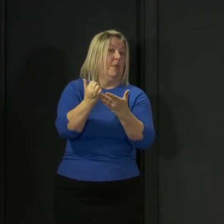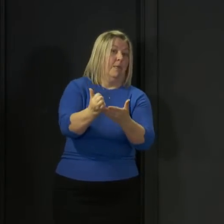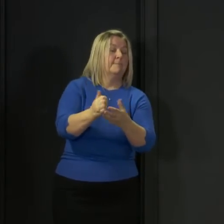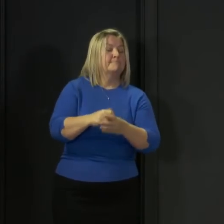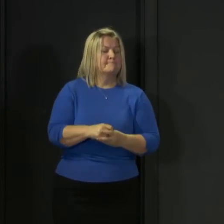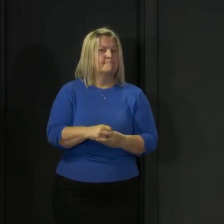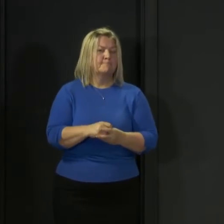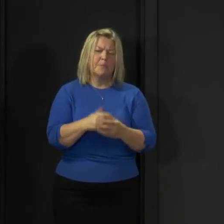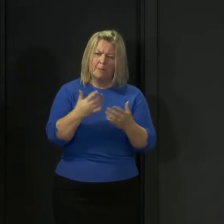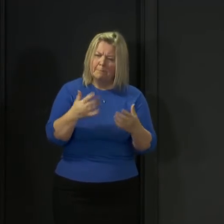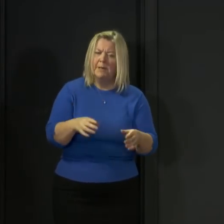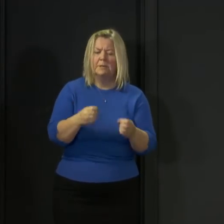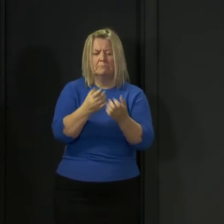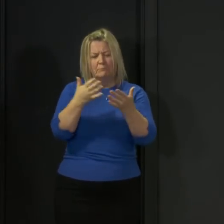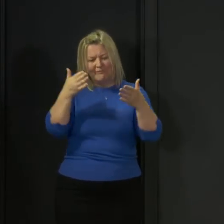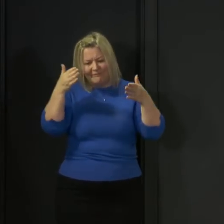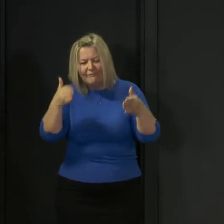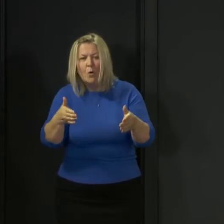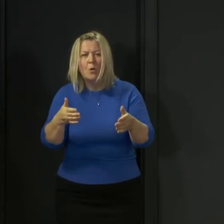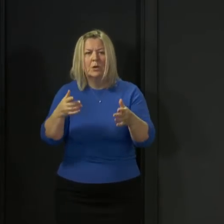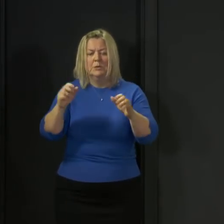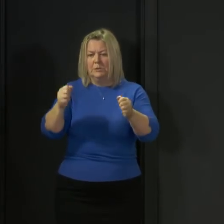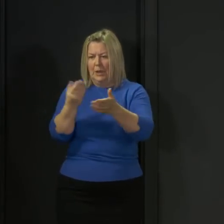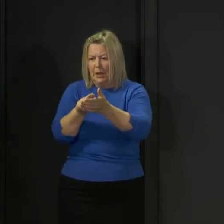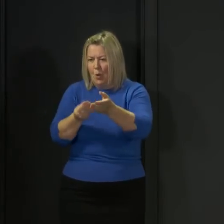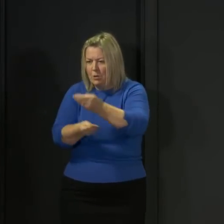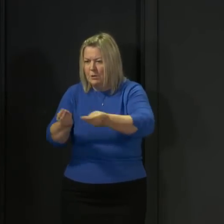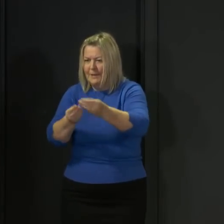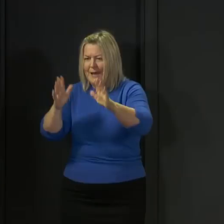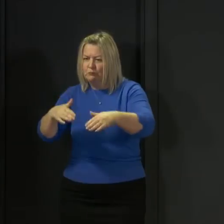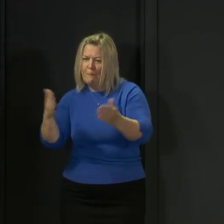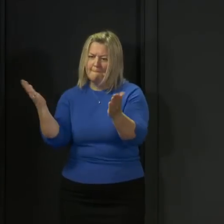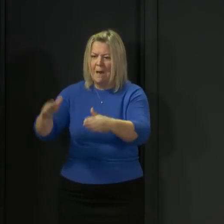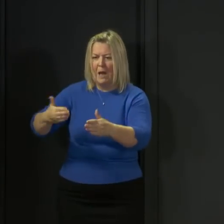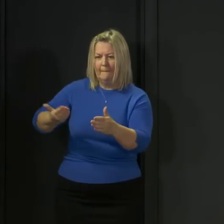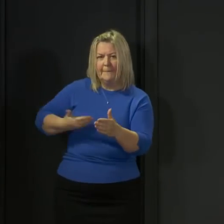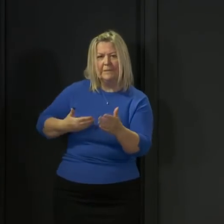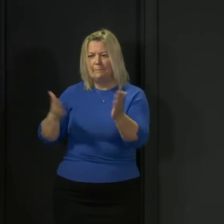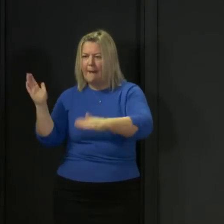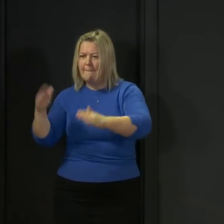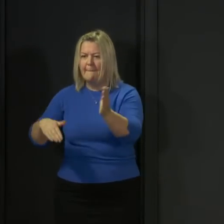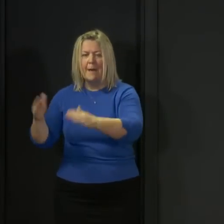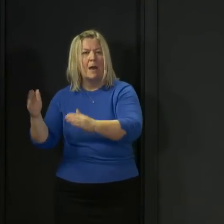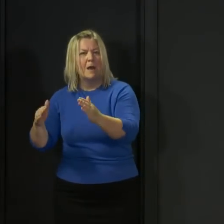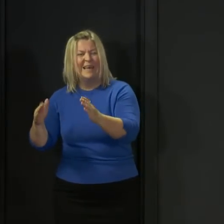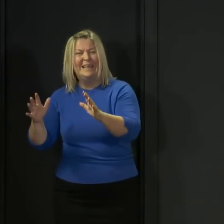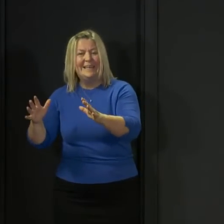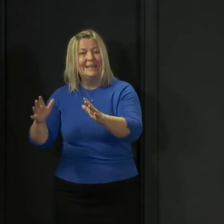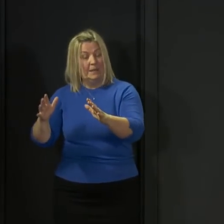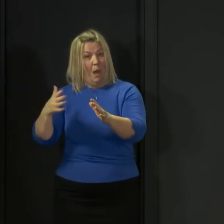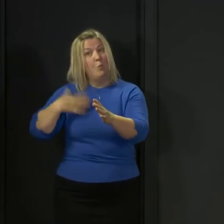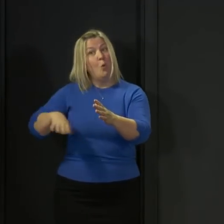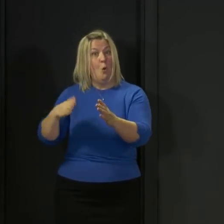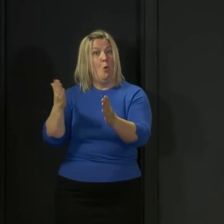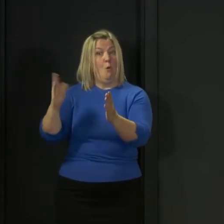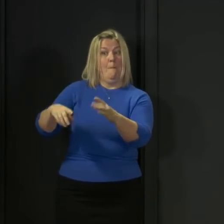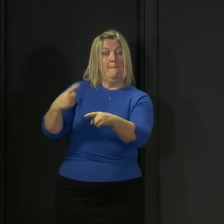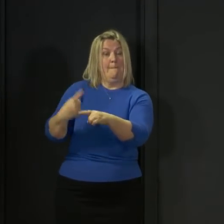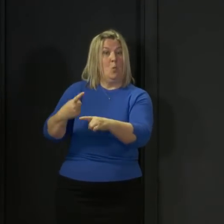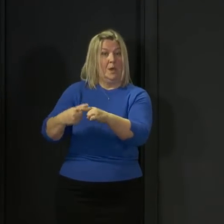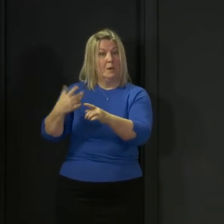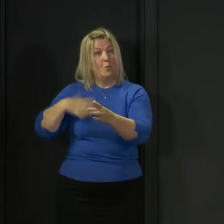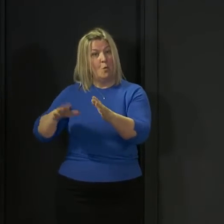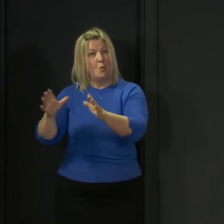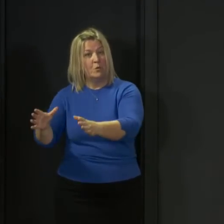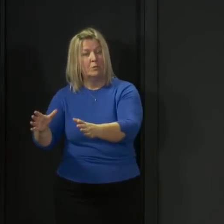so much focus on getting the economy moving again, which is really important. And I want to see that happen as quickly as possible. But it is also